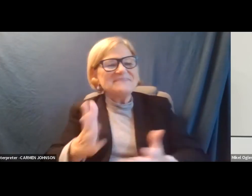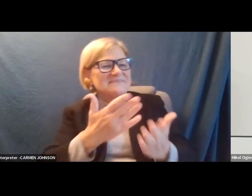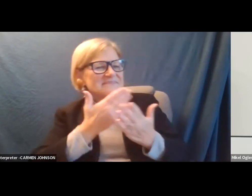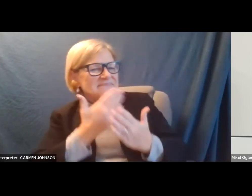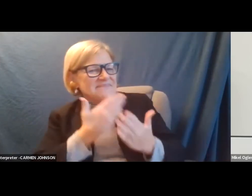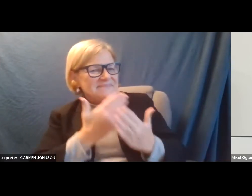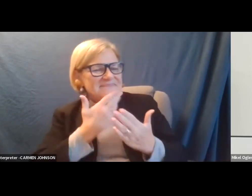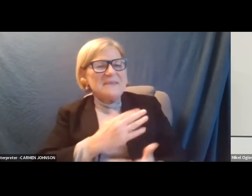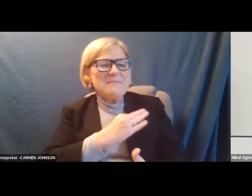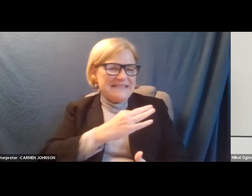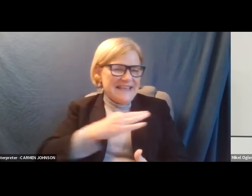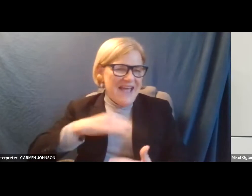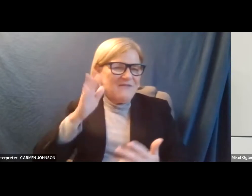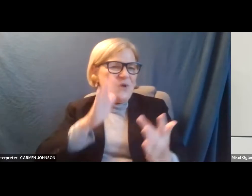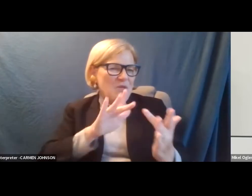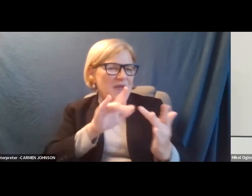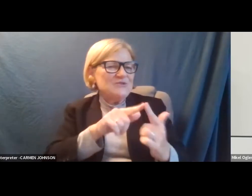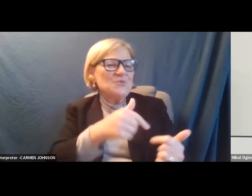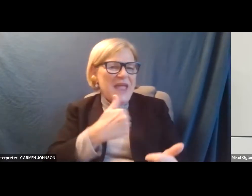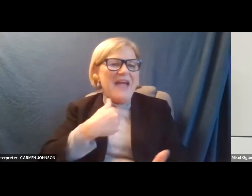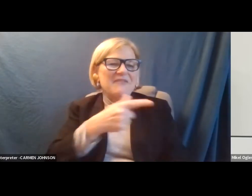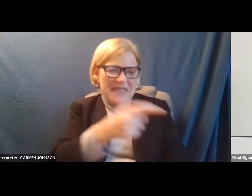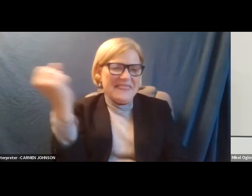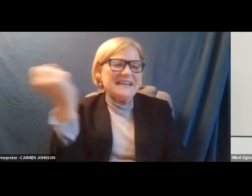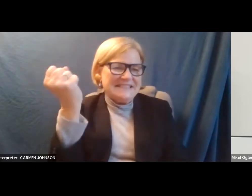very much. My staff will reach out to you. have me at casino.